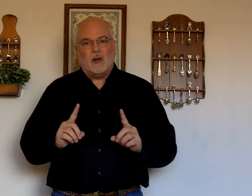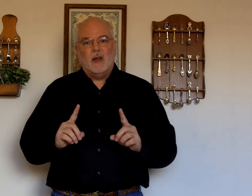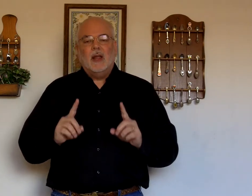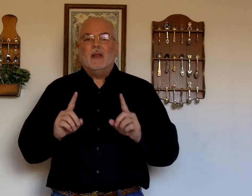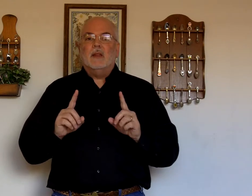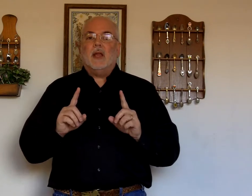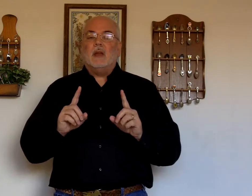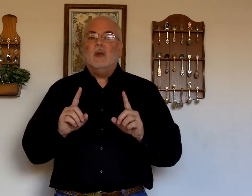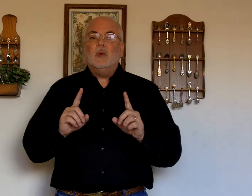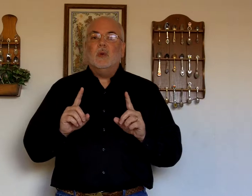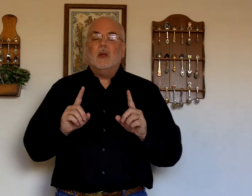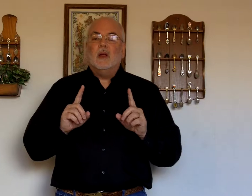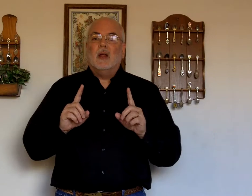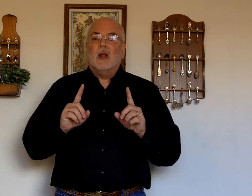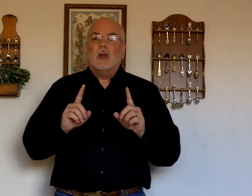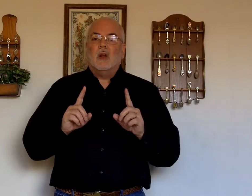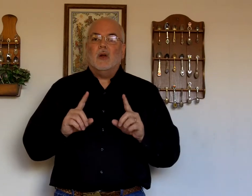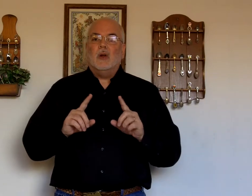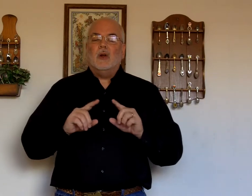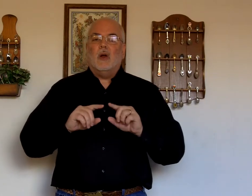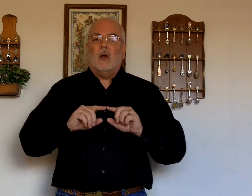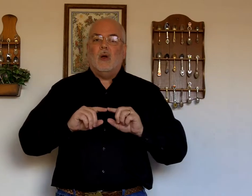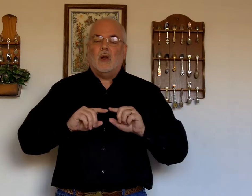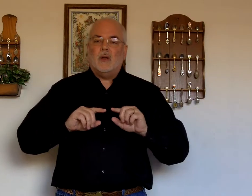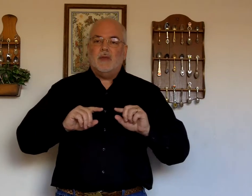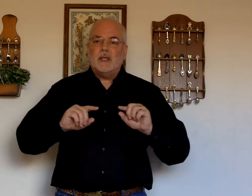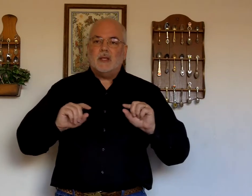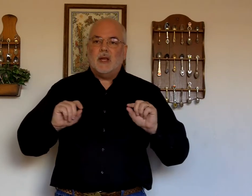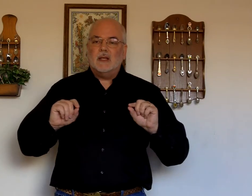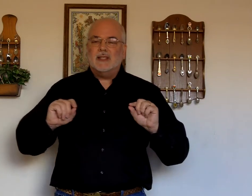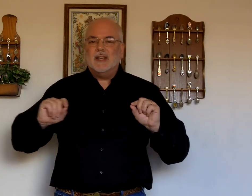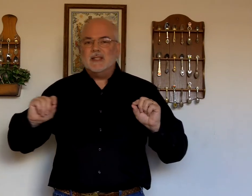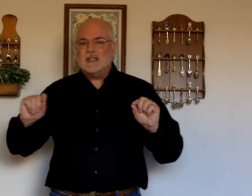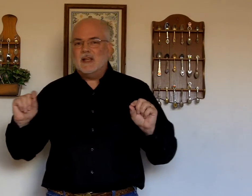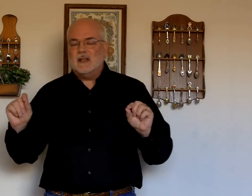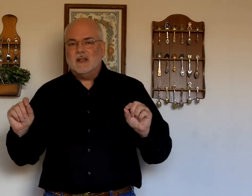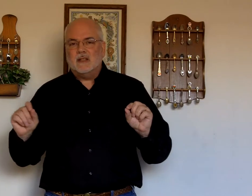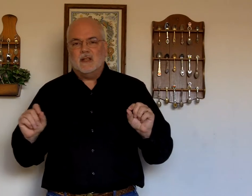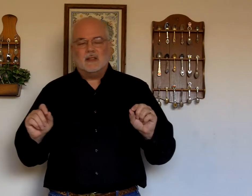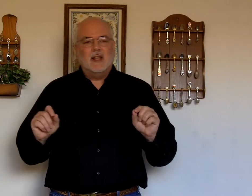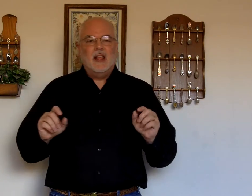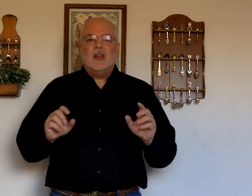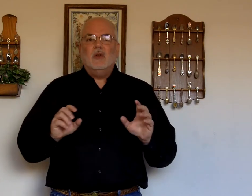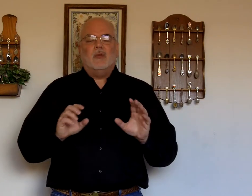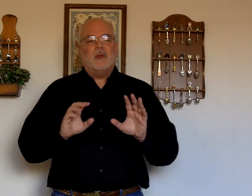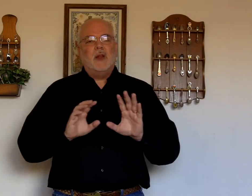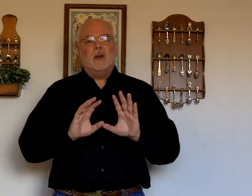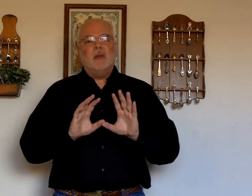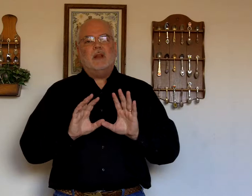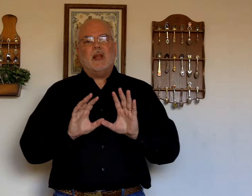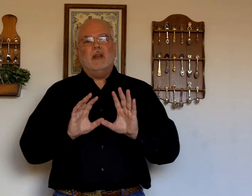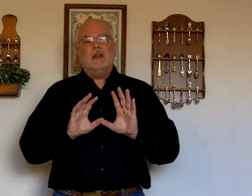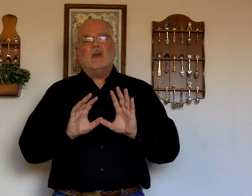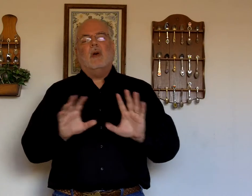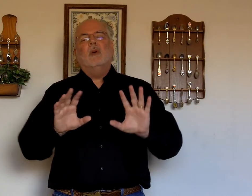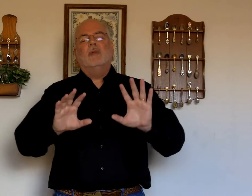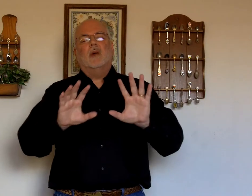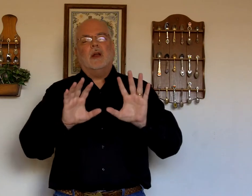that you learn all of these things in sentences. You'll hear me say this over and